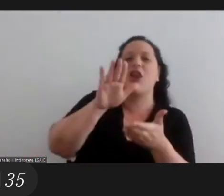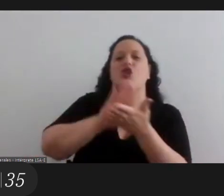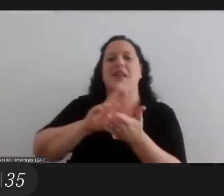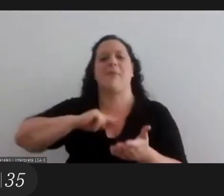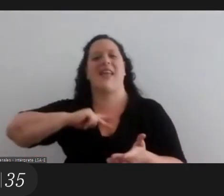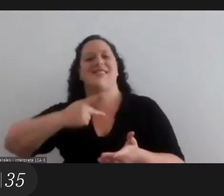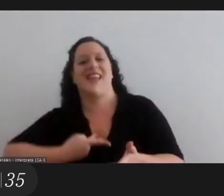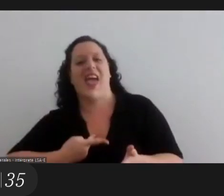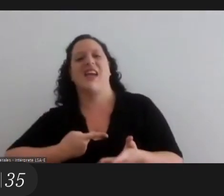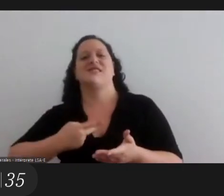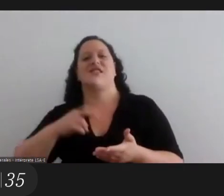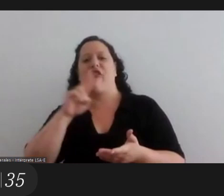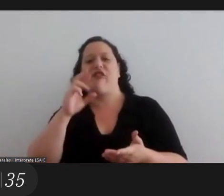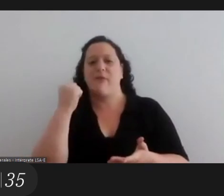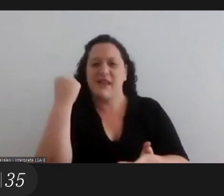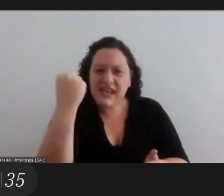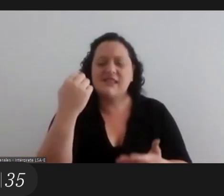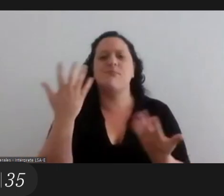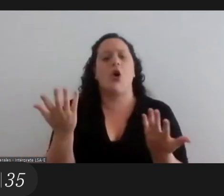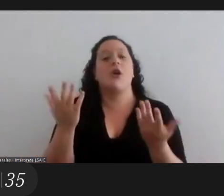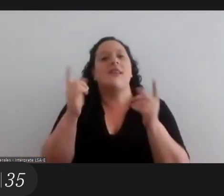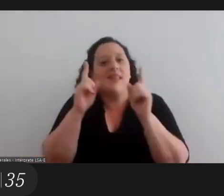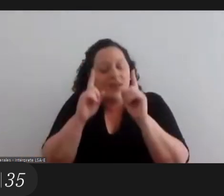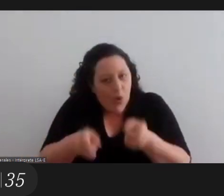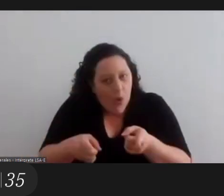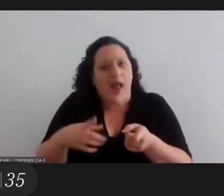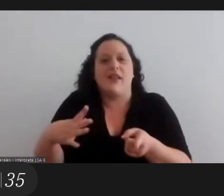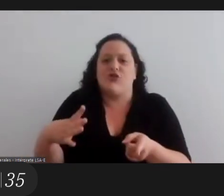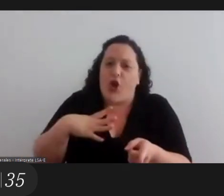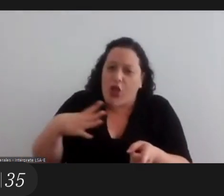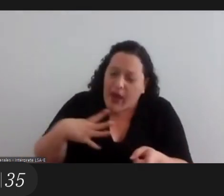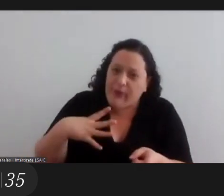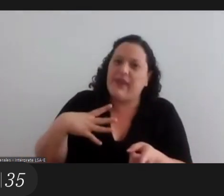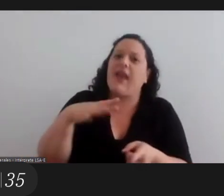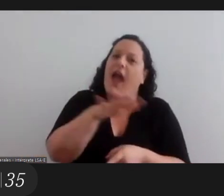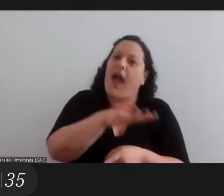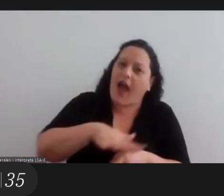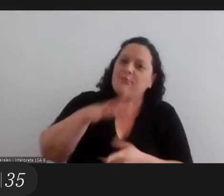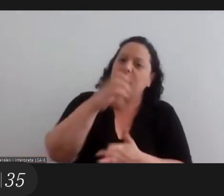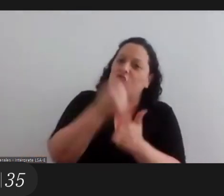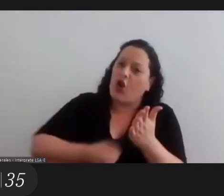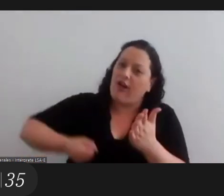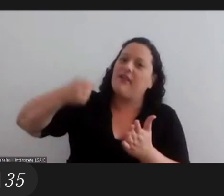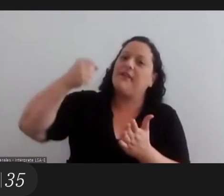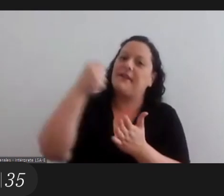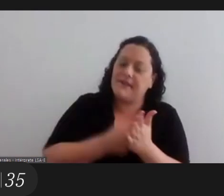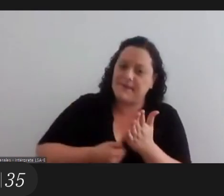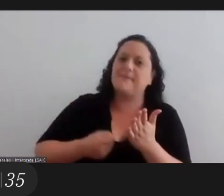feminism feminism and however there's a space of a lot of controversy so